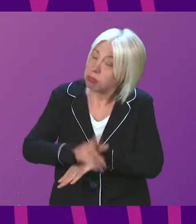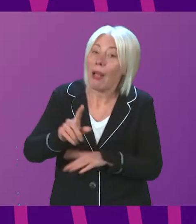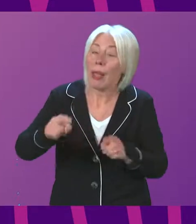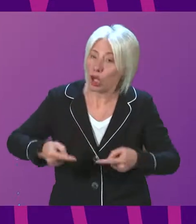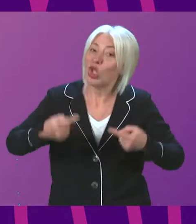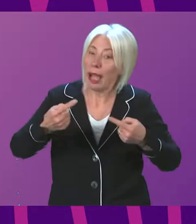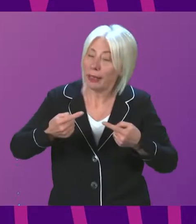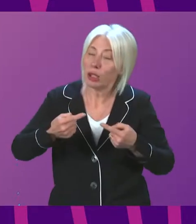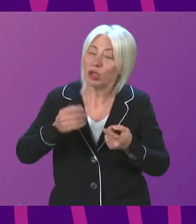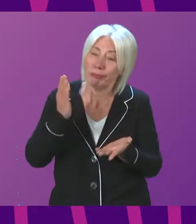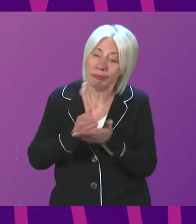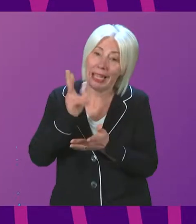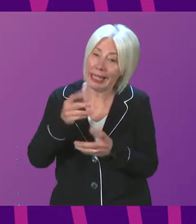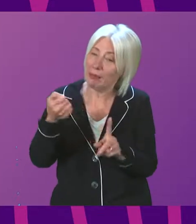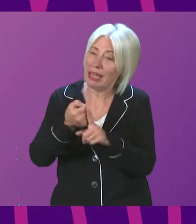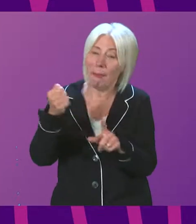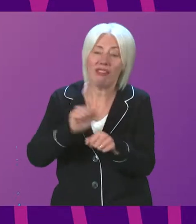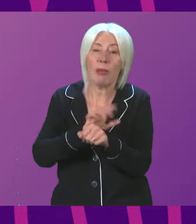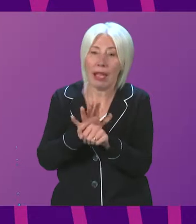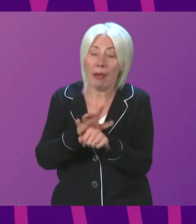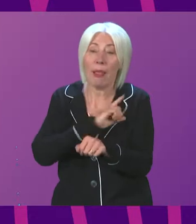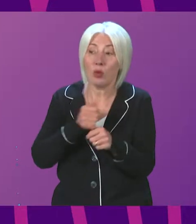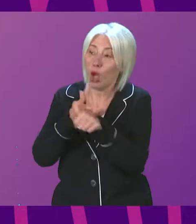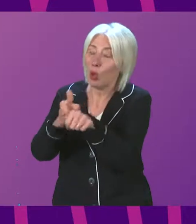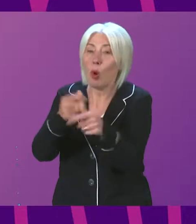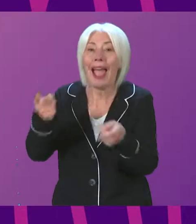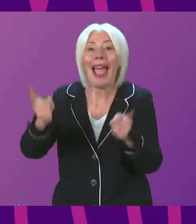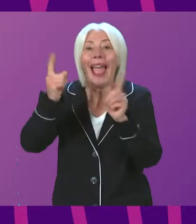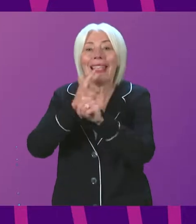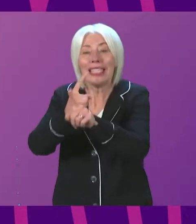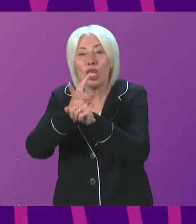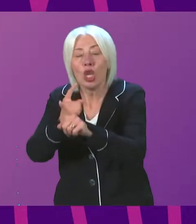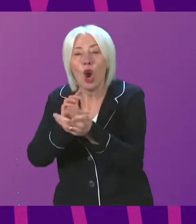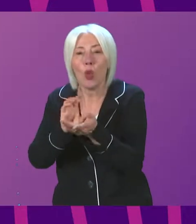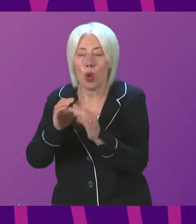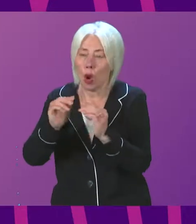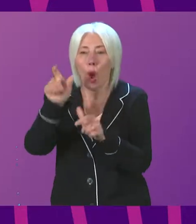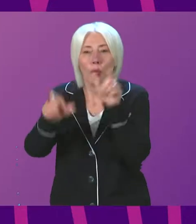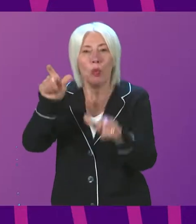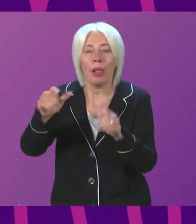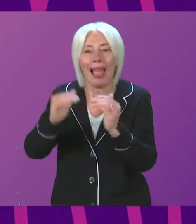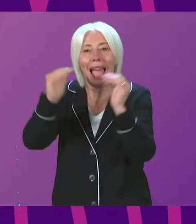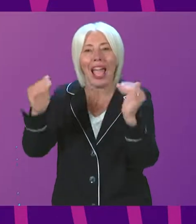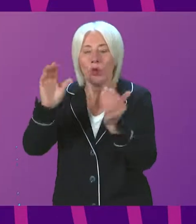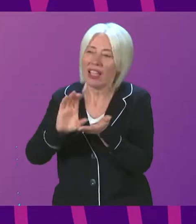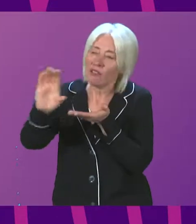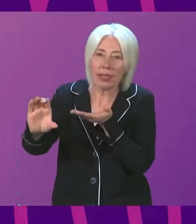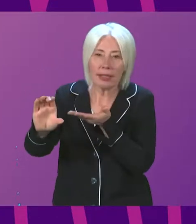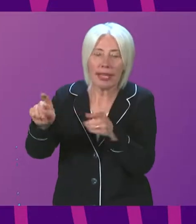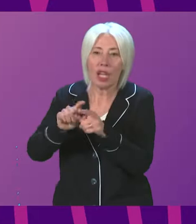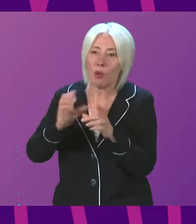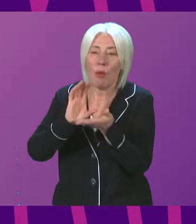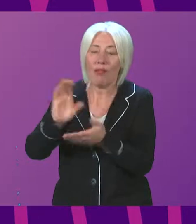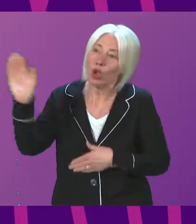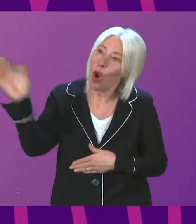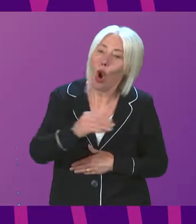exacerbated by the pandemic which is why we continue to support headteachers through pupil equity funding and why of course we are funding all 32